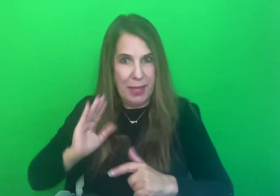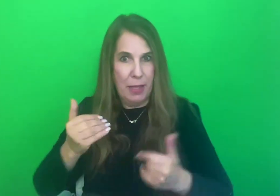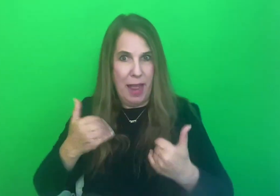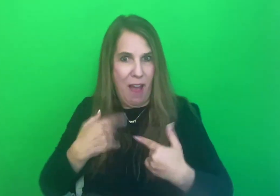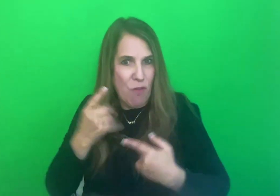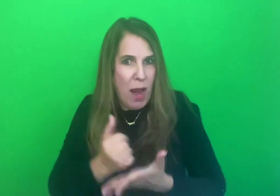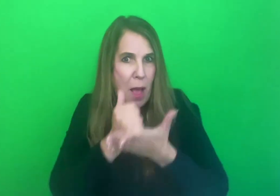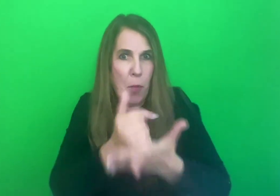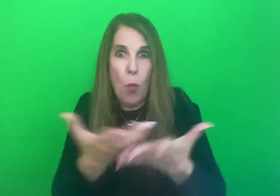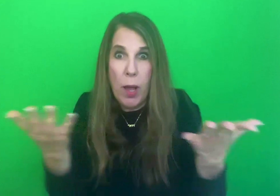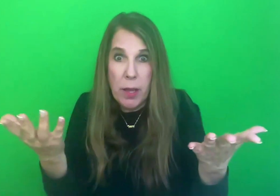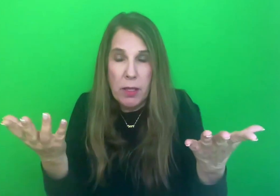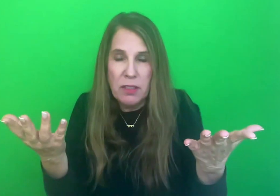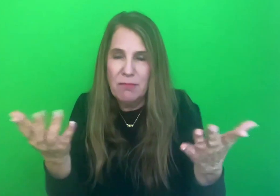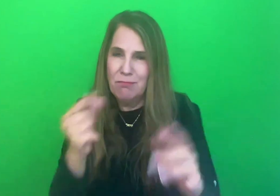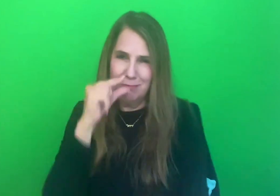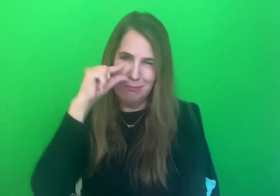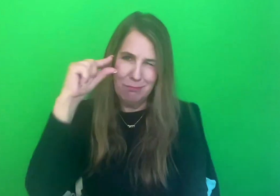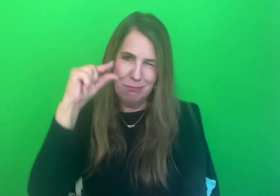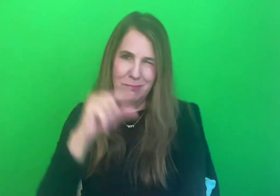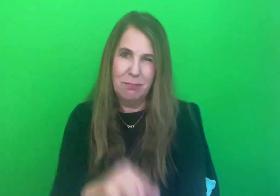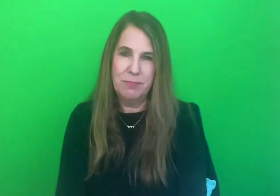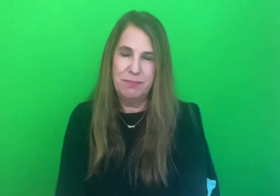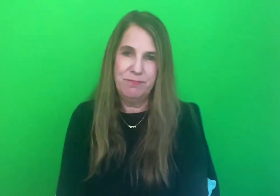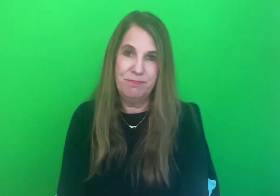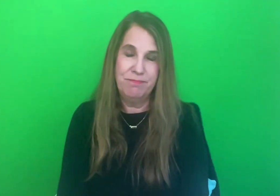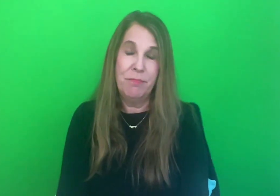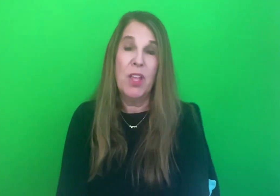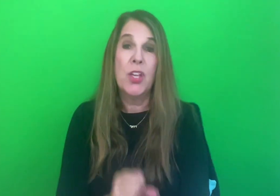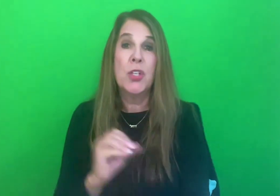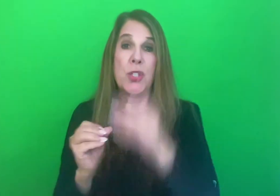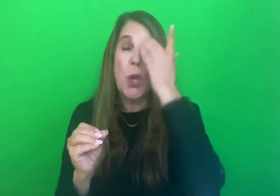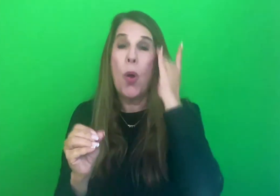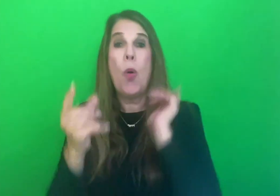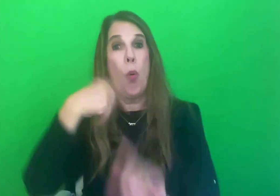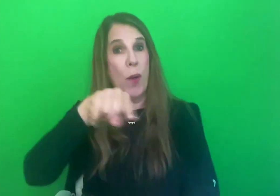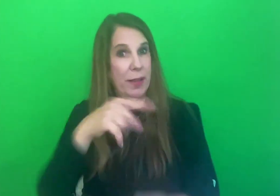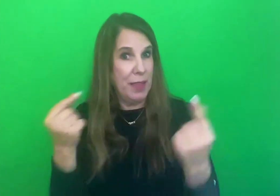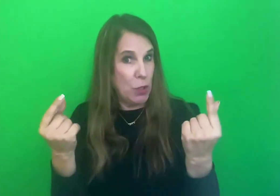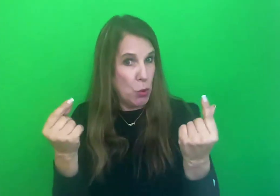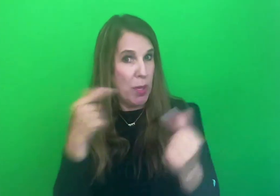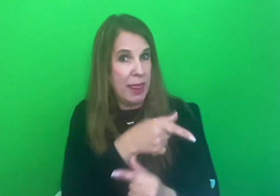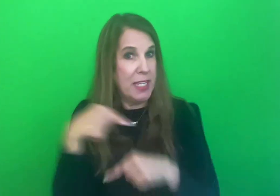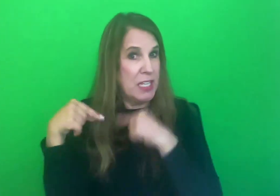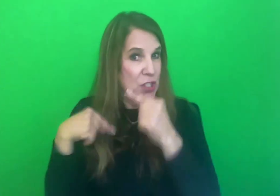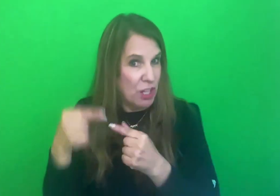have? Very little. So, this generation soldiered on.